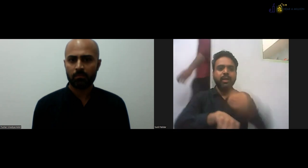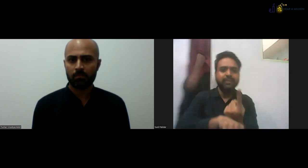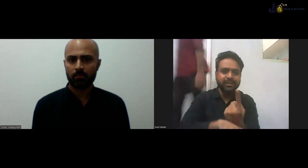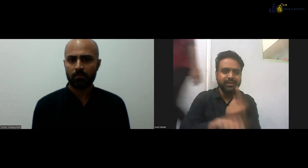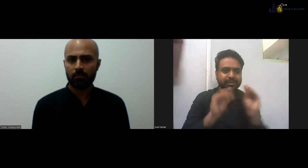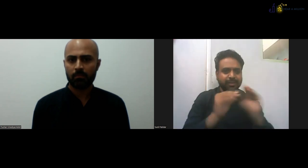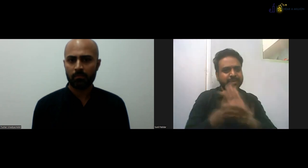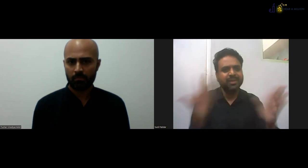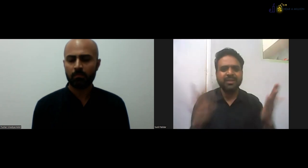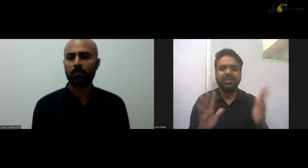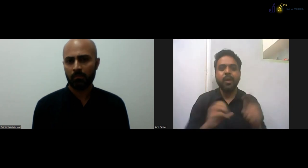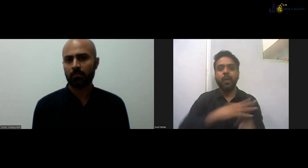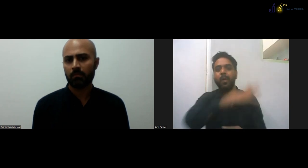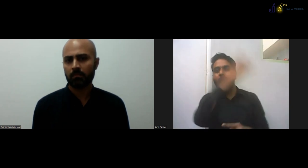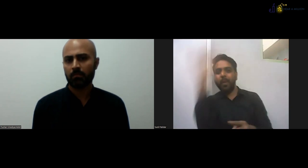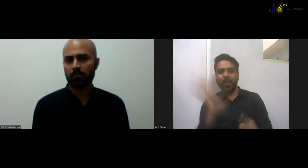also focus on basic English.